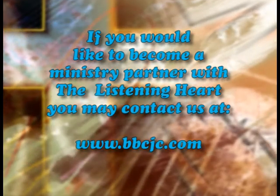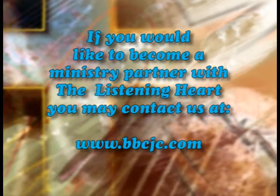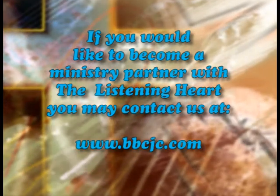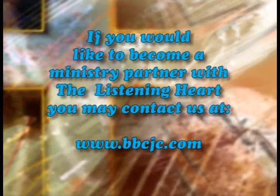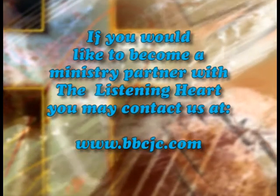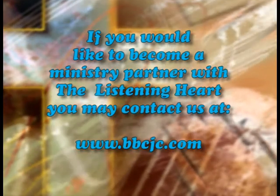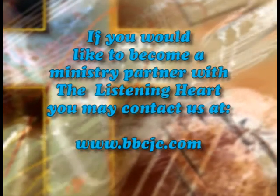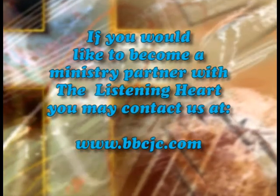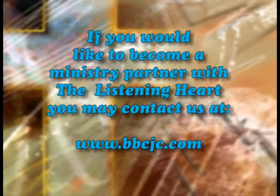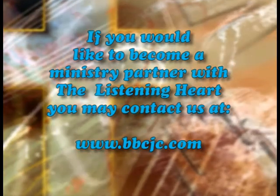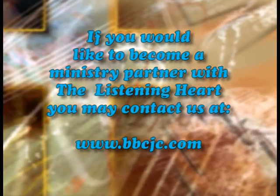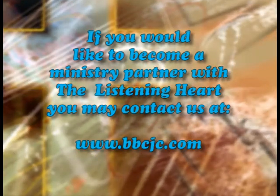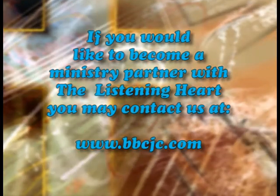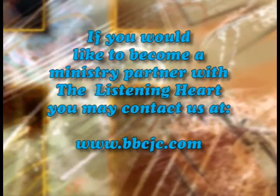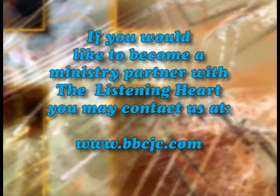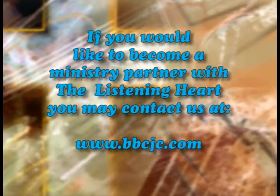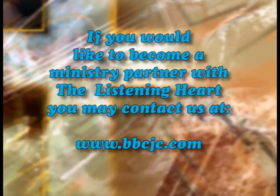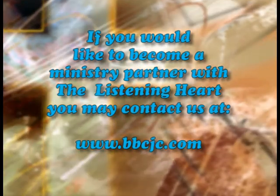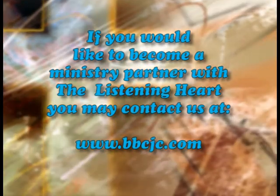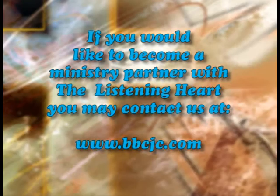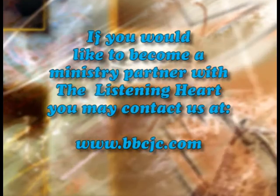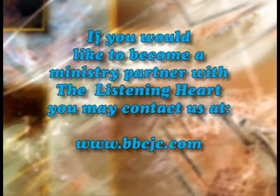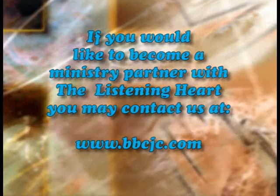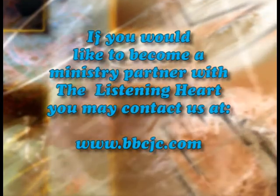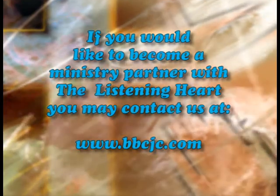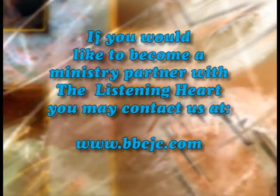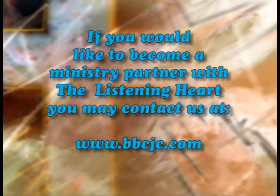.bbcjc.com.